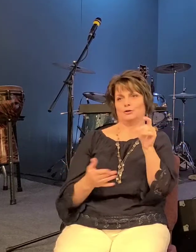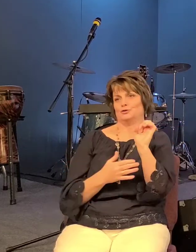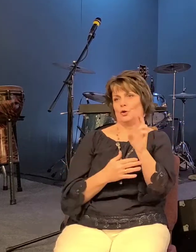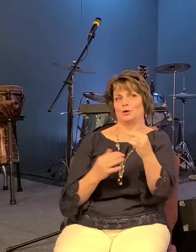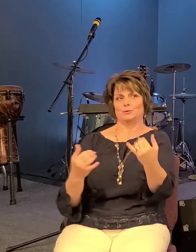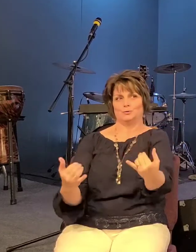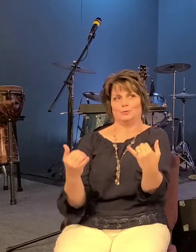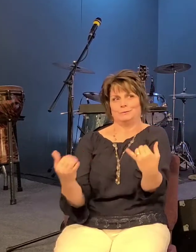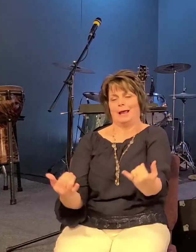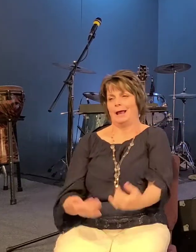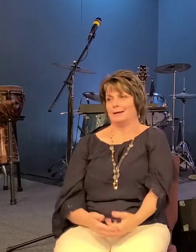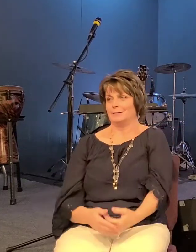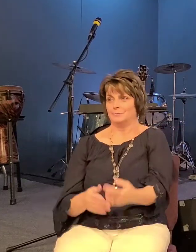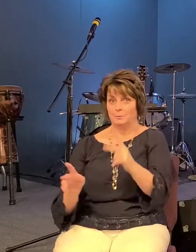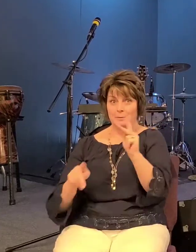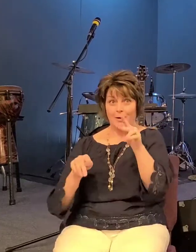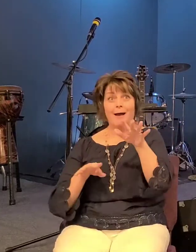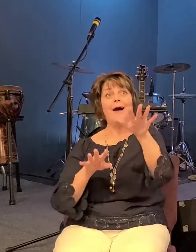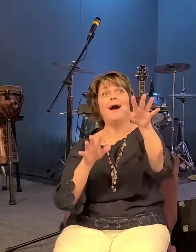in our day and age